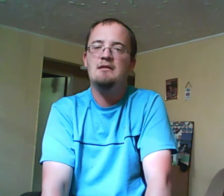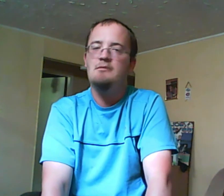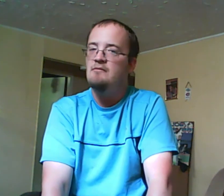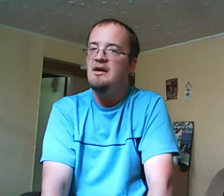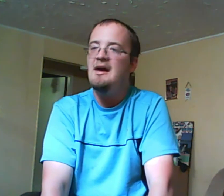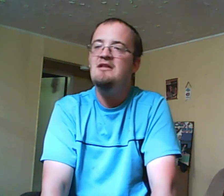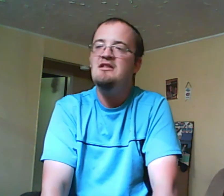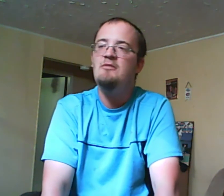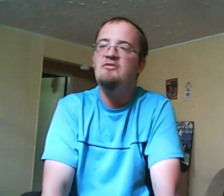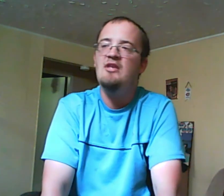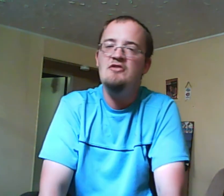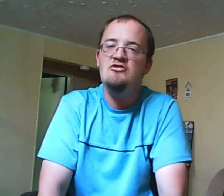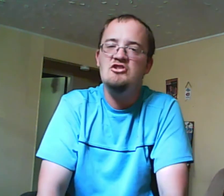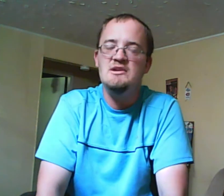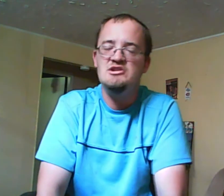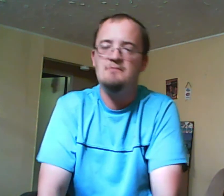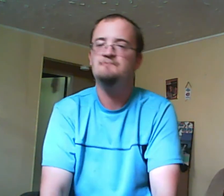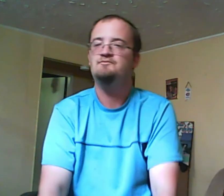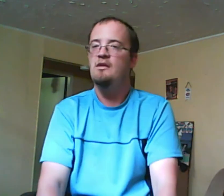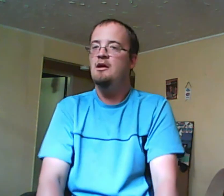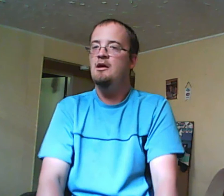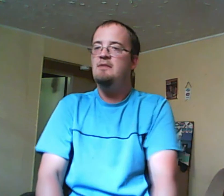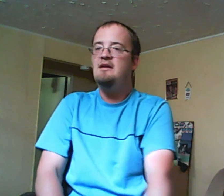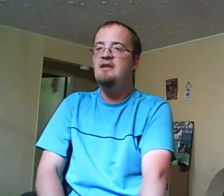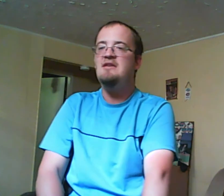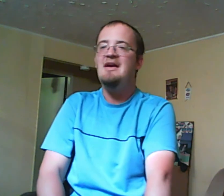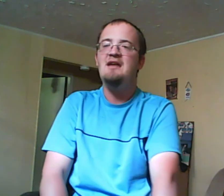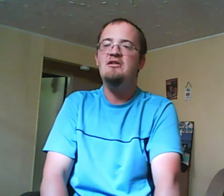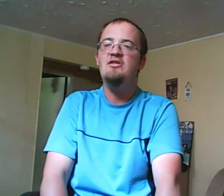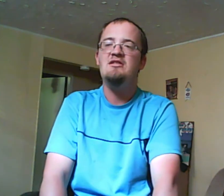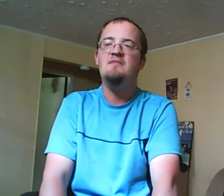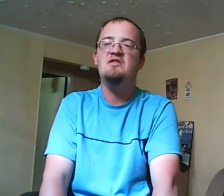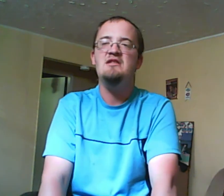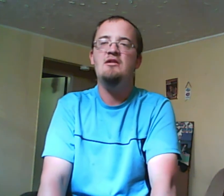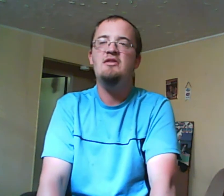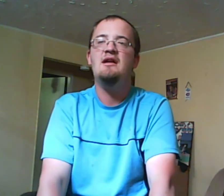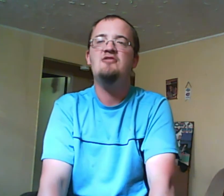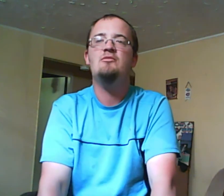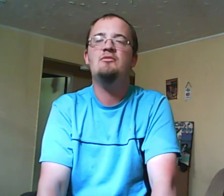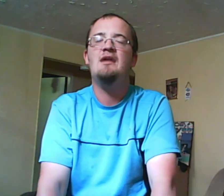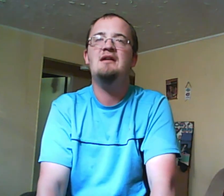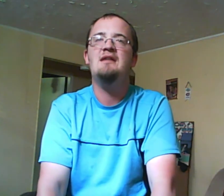this is with the Hunter situation because yeah I know that Simpson didn't know that Hunter had a gun and thankfully